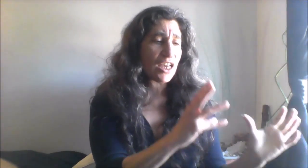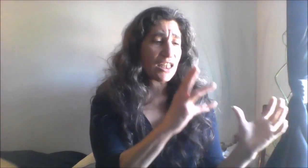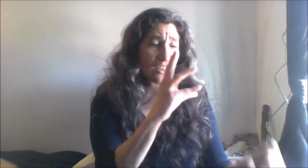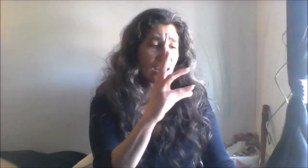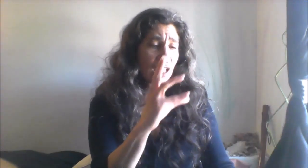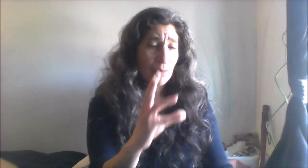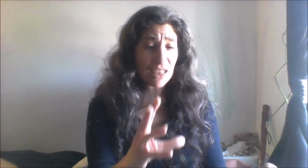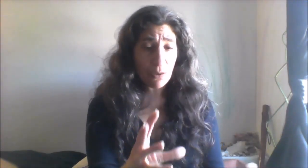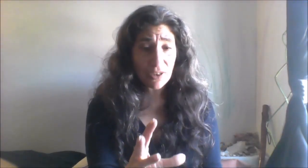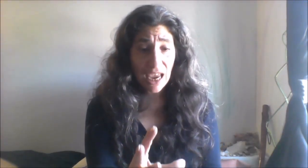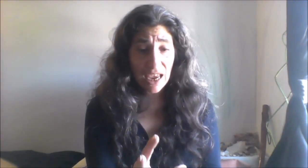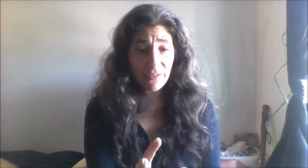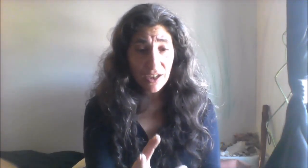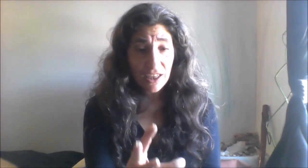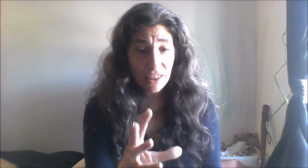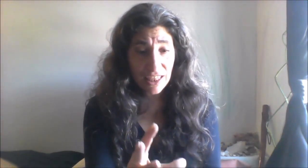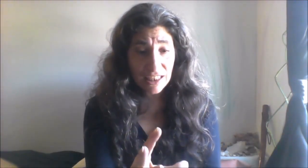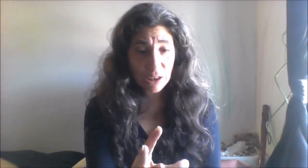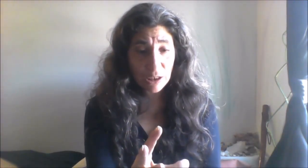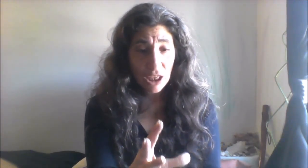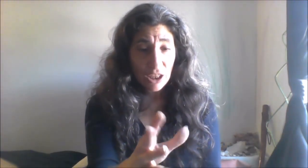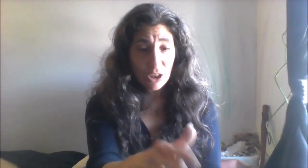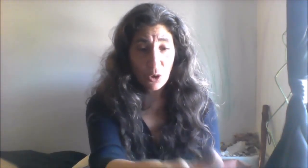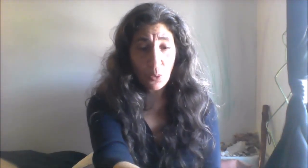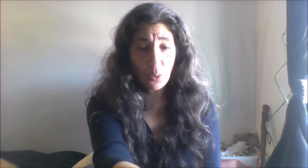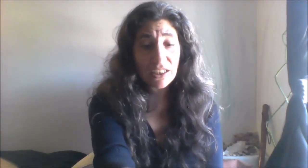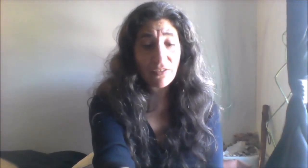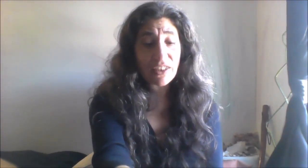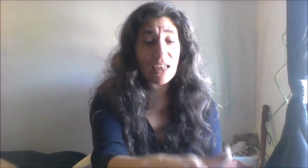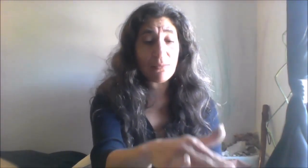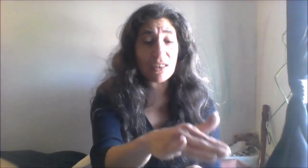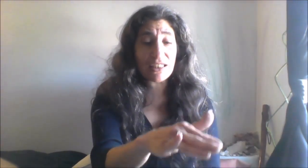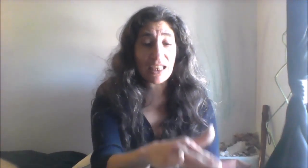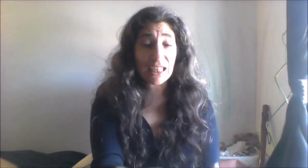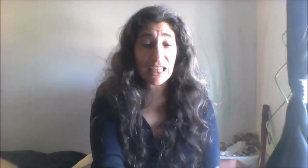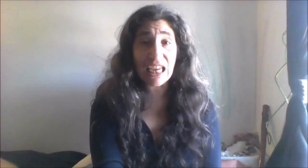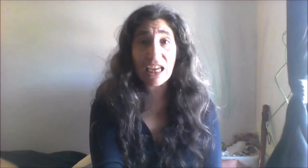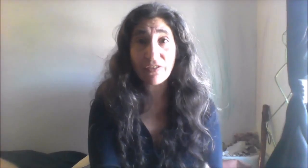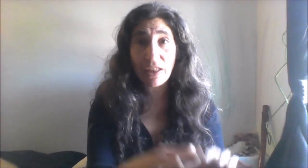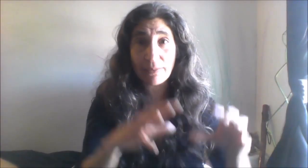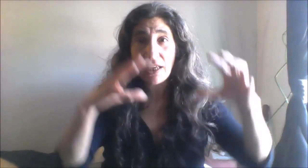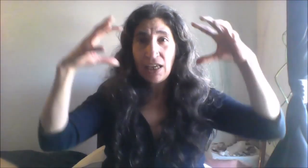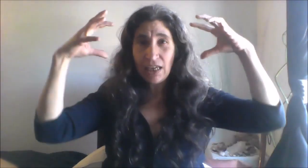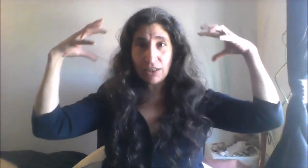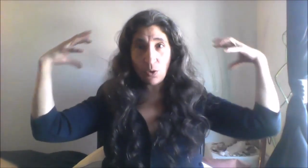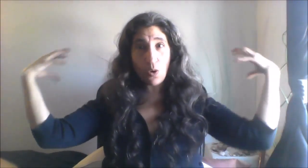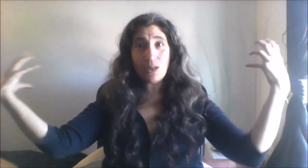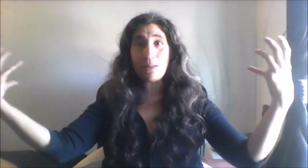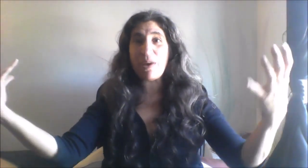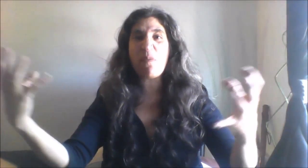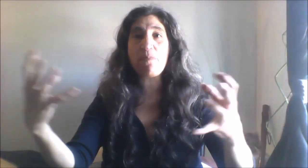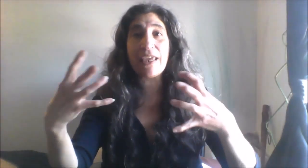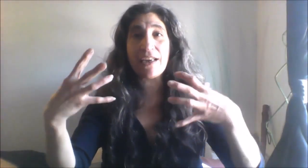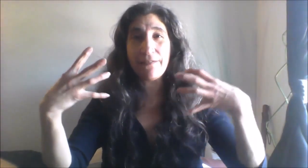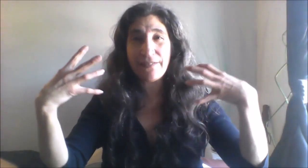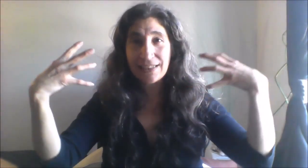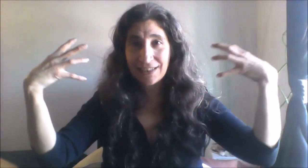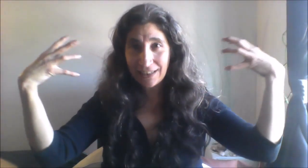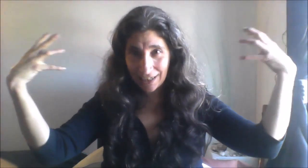queen of diamonds and the king of clubs it's all about manifesting it's all about manifesting abundance it's all